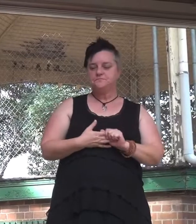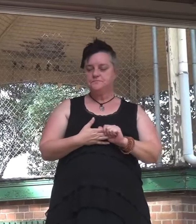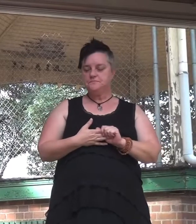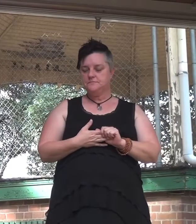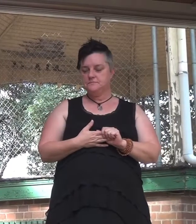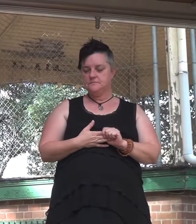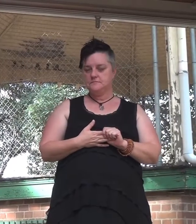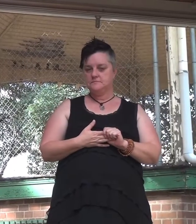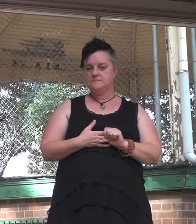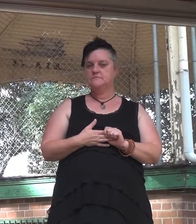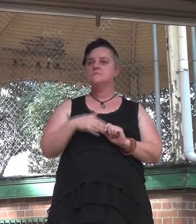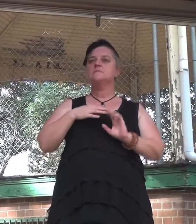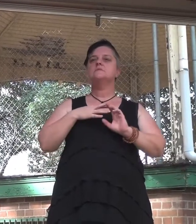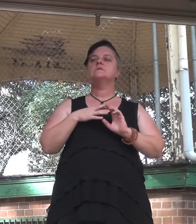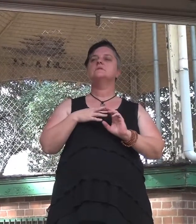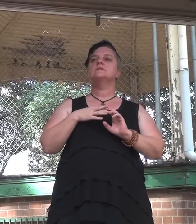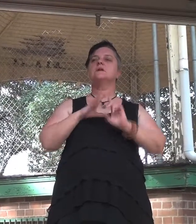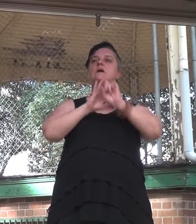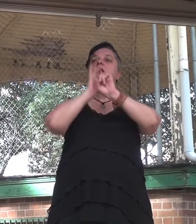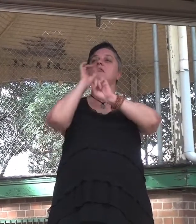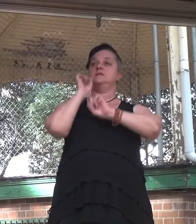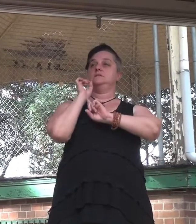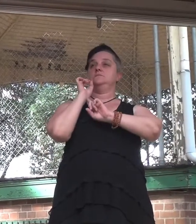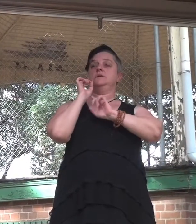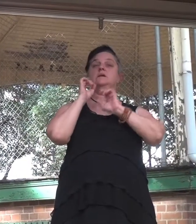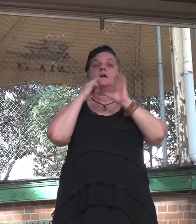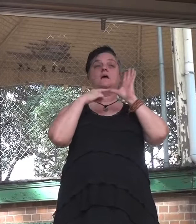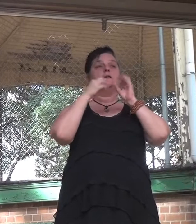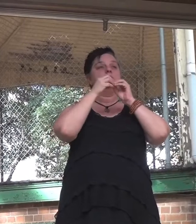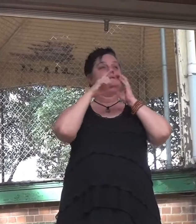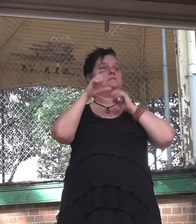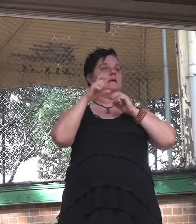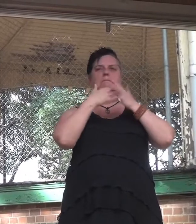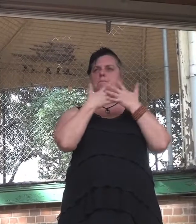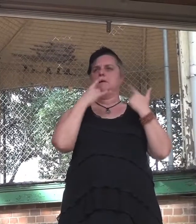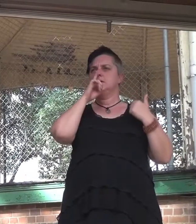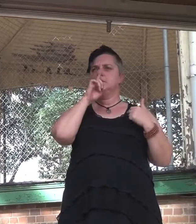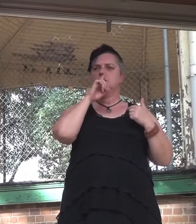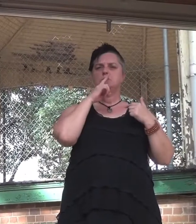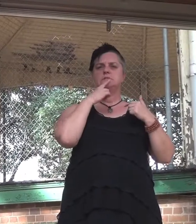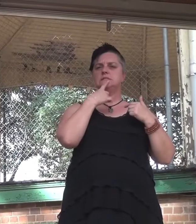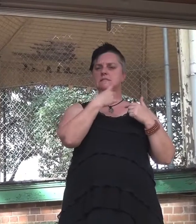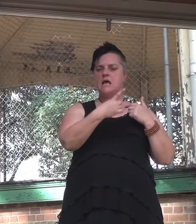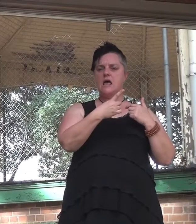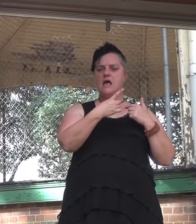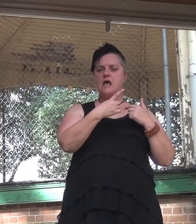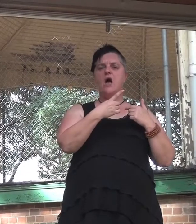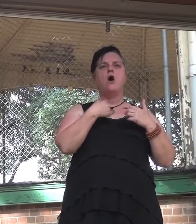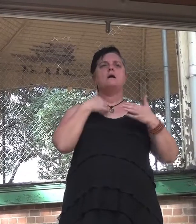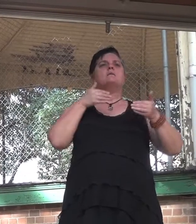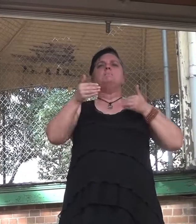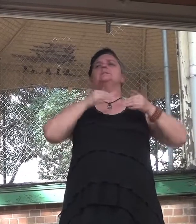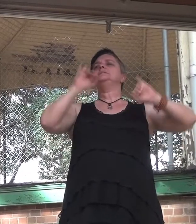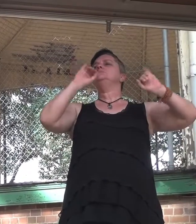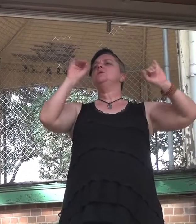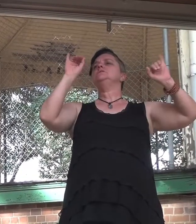many journalists at ABC were happy to repeat the lie that there was a so-called budget emergency? It